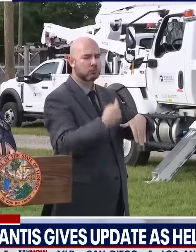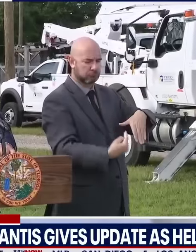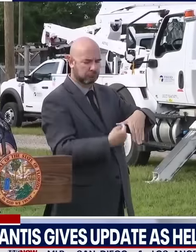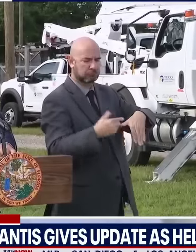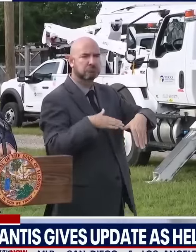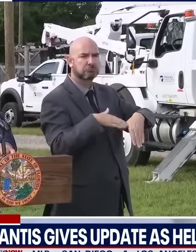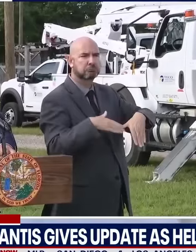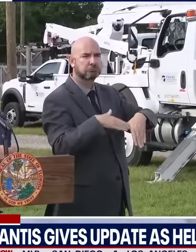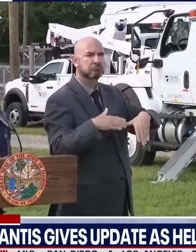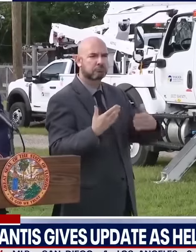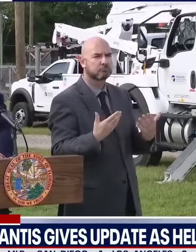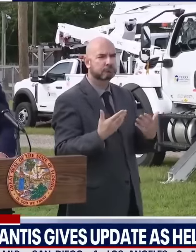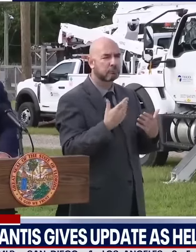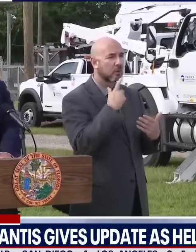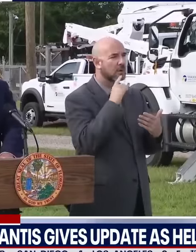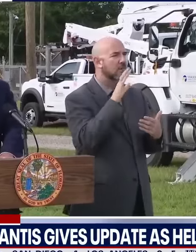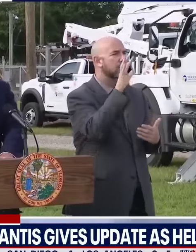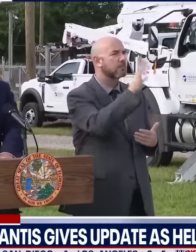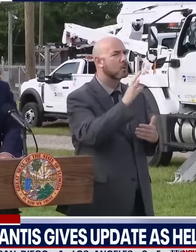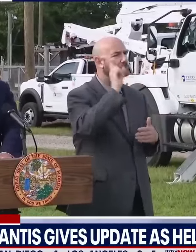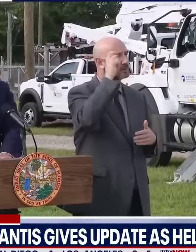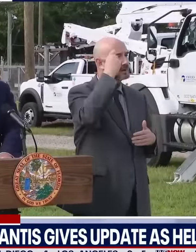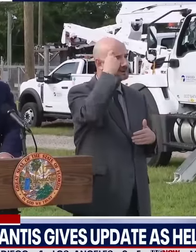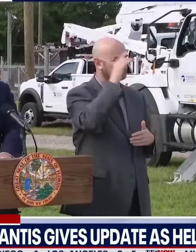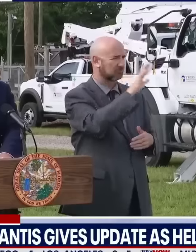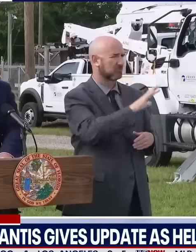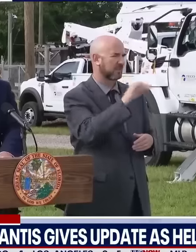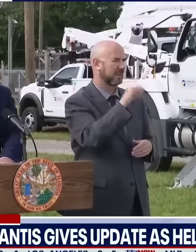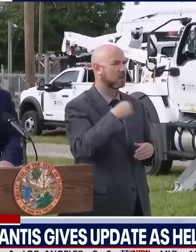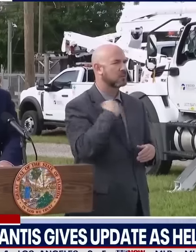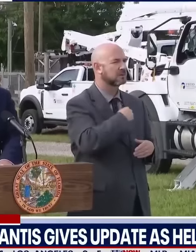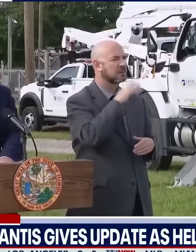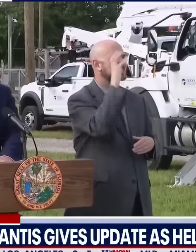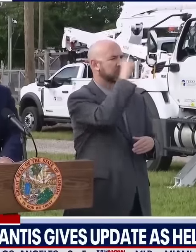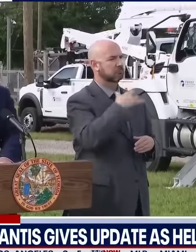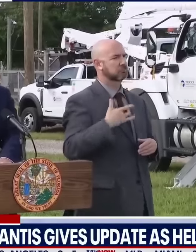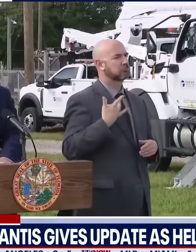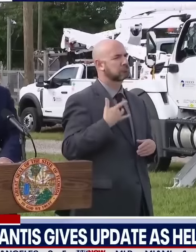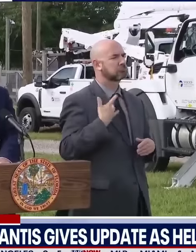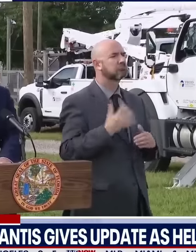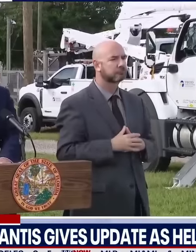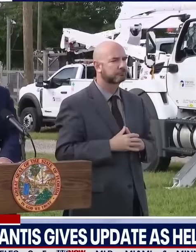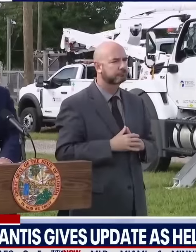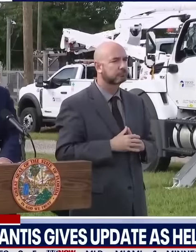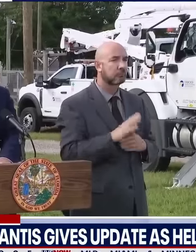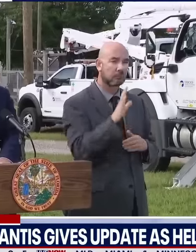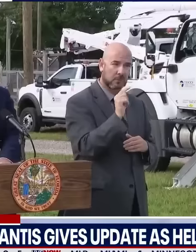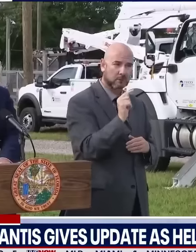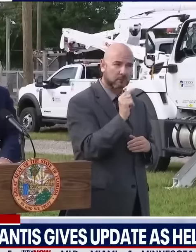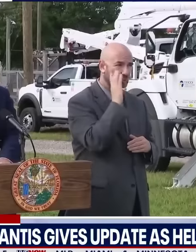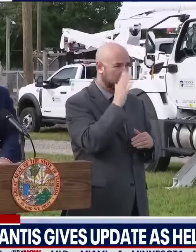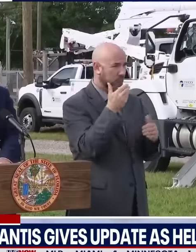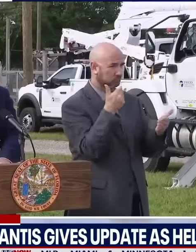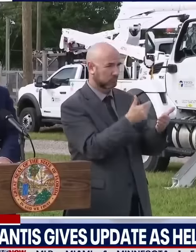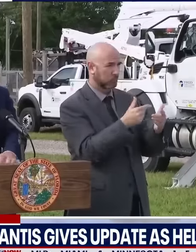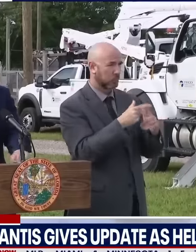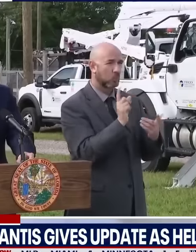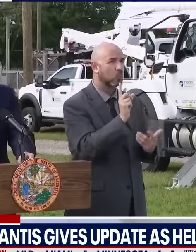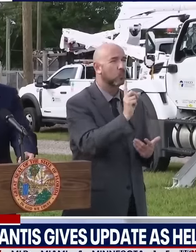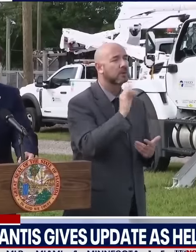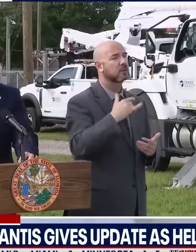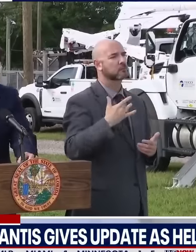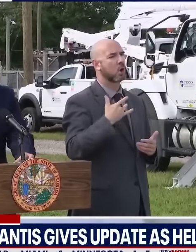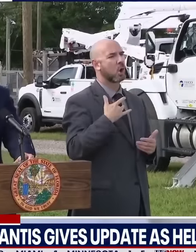Tallahassee region, but it could also toggle east and end up closer to the heart of the Big Bend, where we saw with Debbie